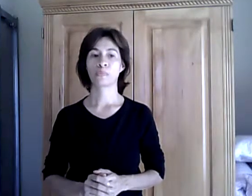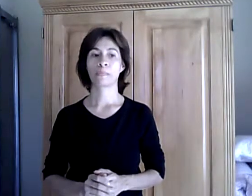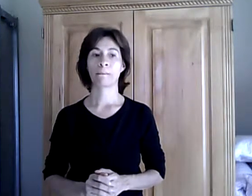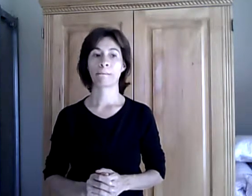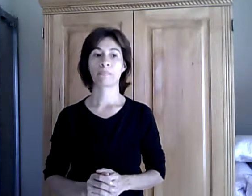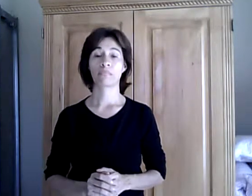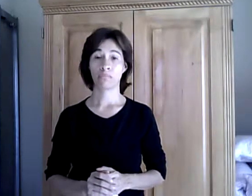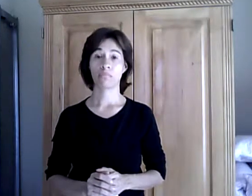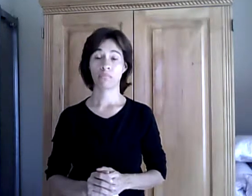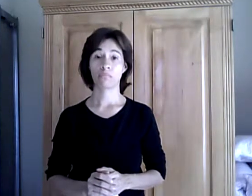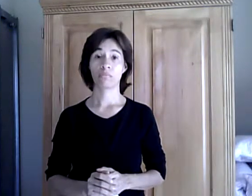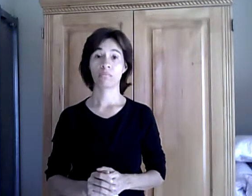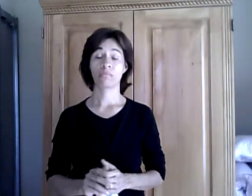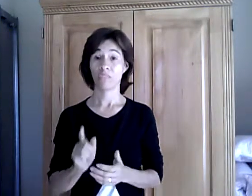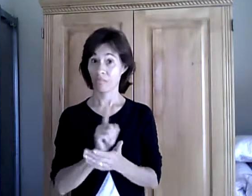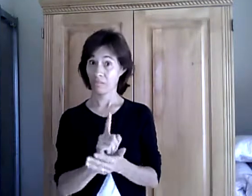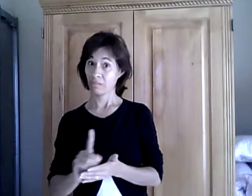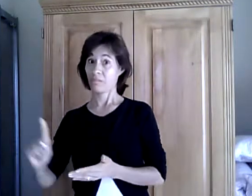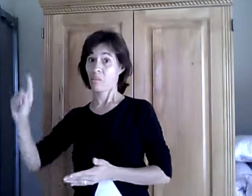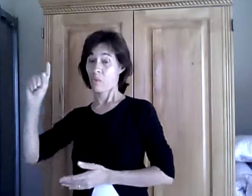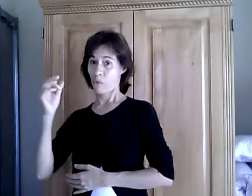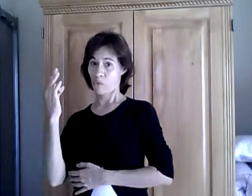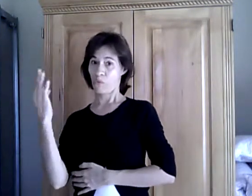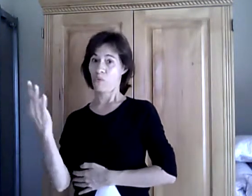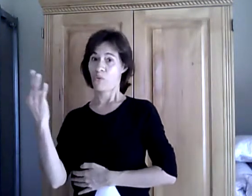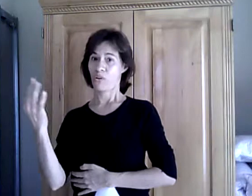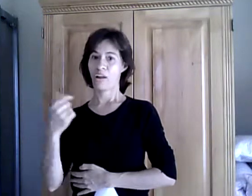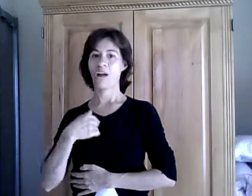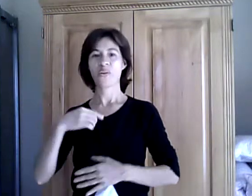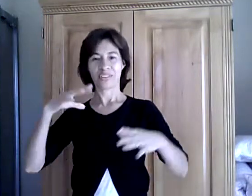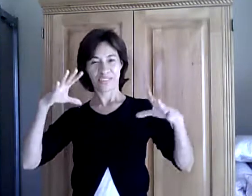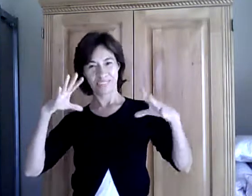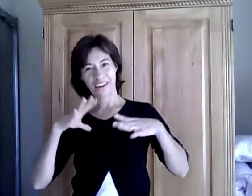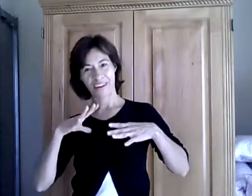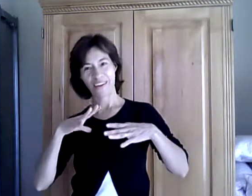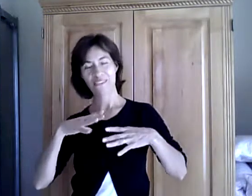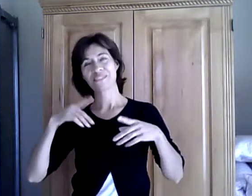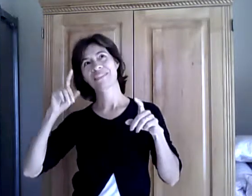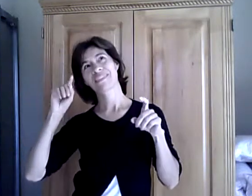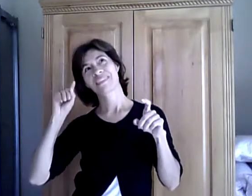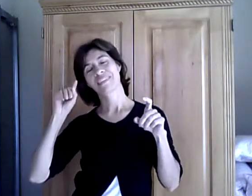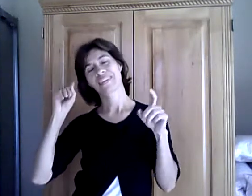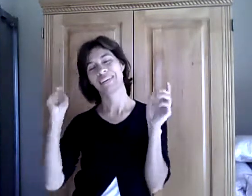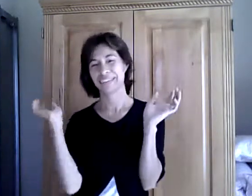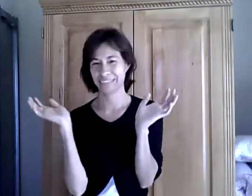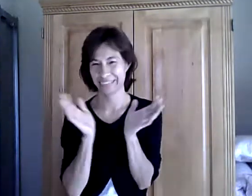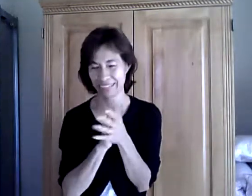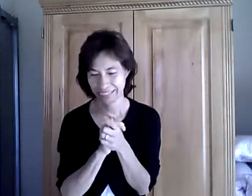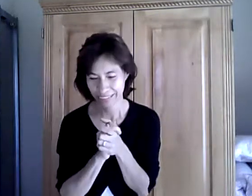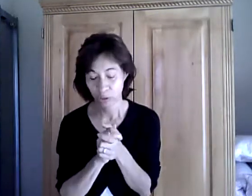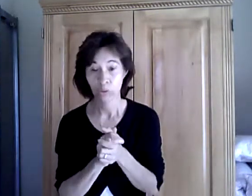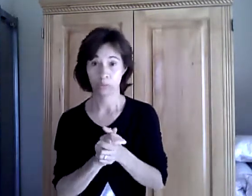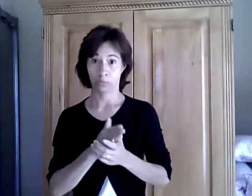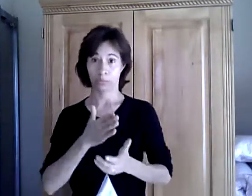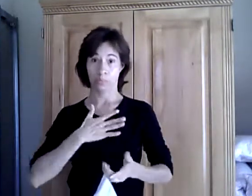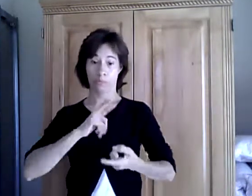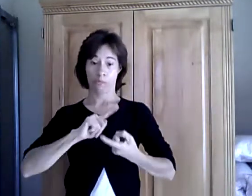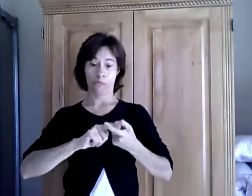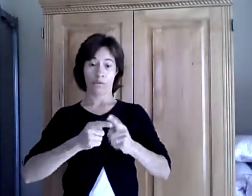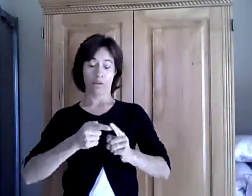I was off last Friday and I had the best day my friends and I found a great sale